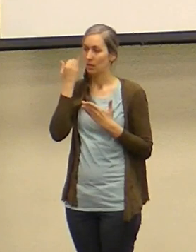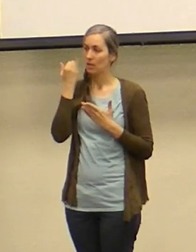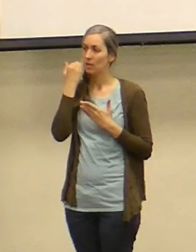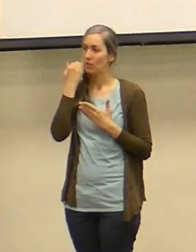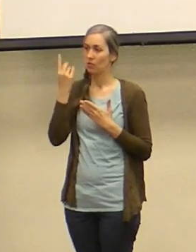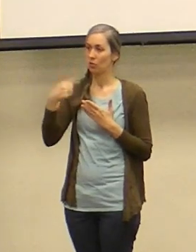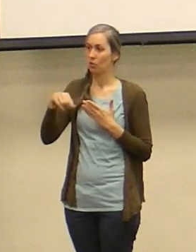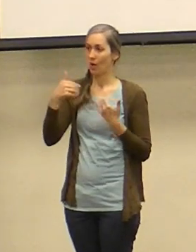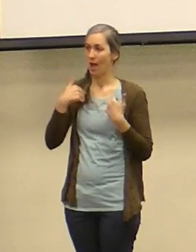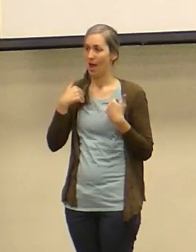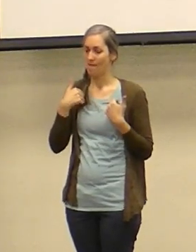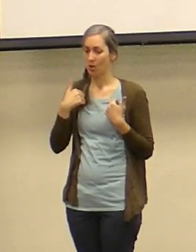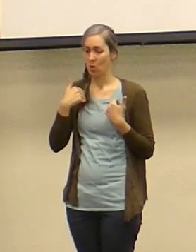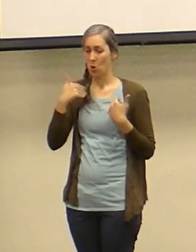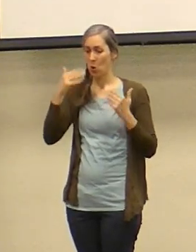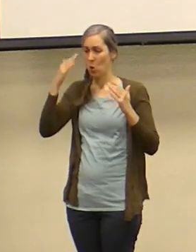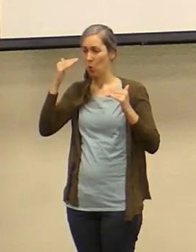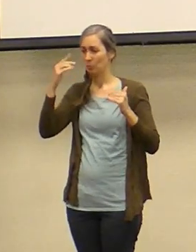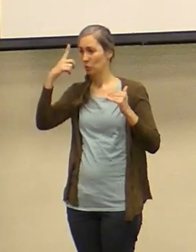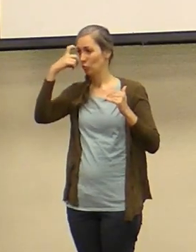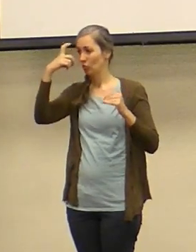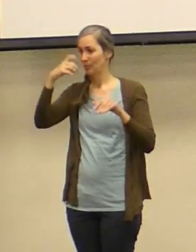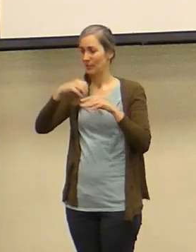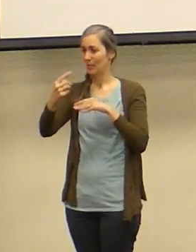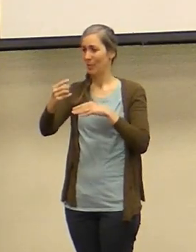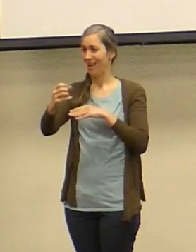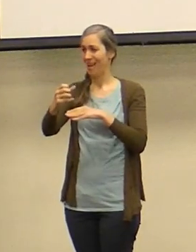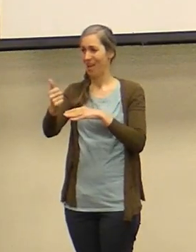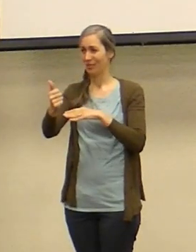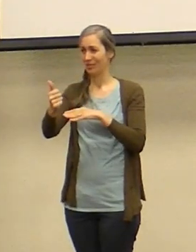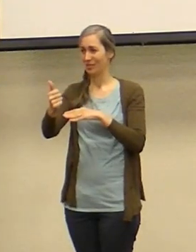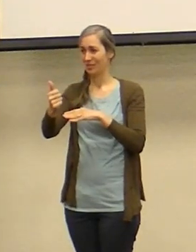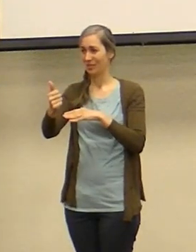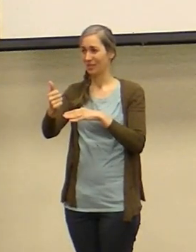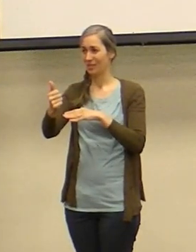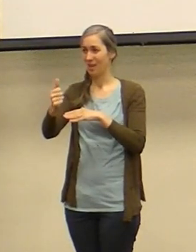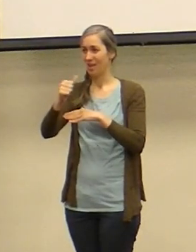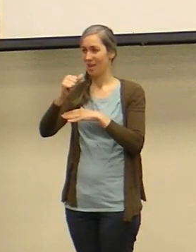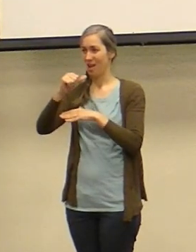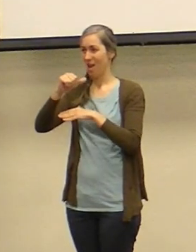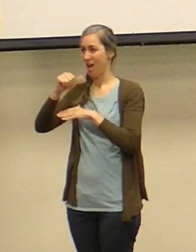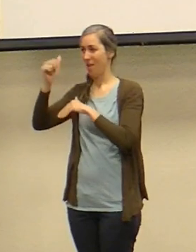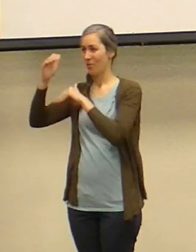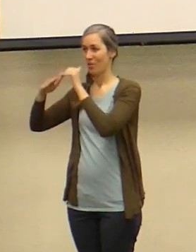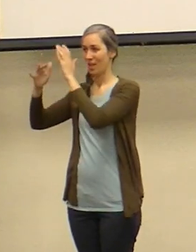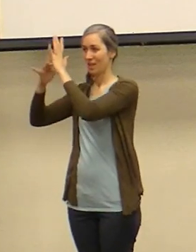ultimate hopes and dreams into someone other than Jesus you will crush them under the weight of your expectations